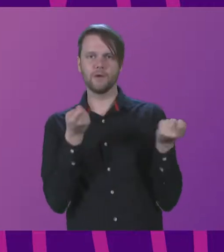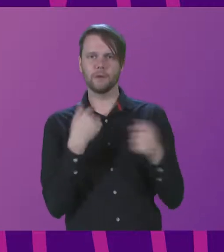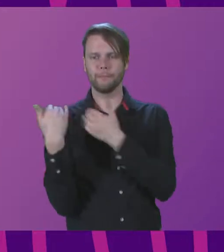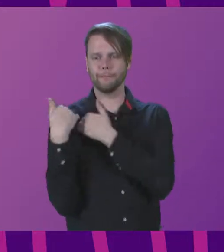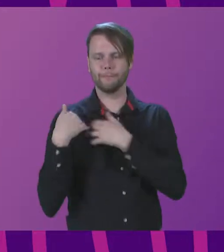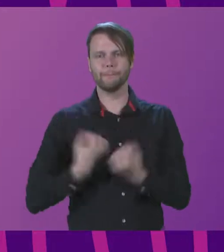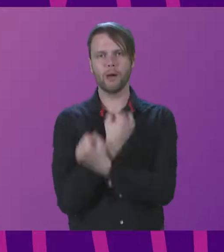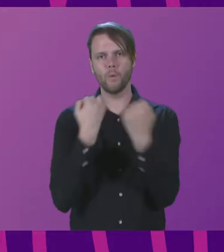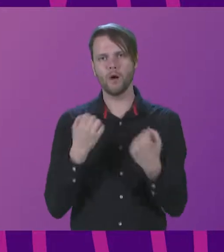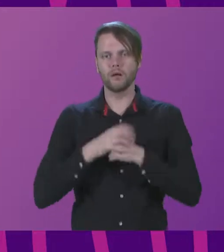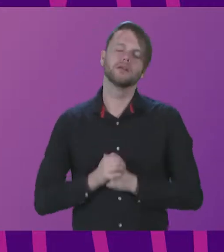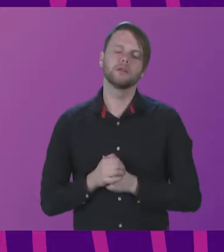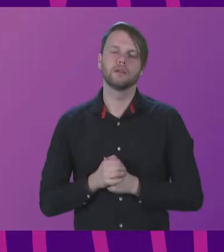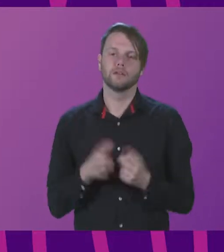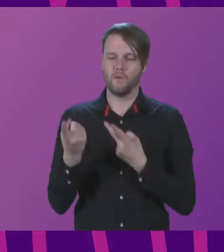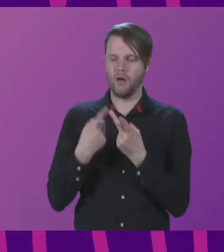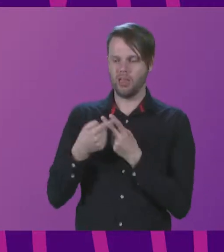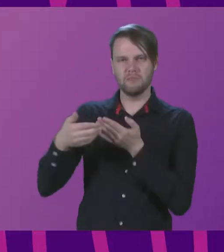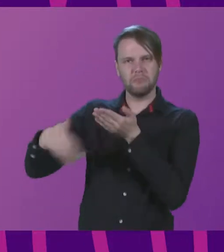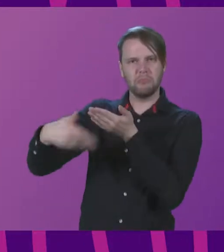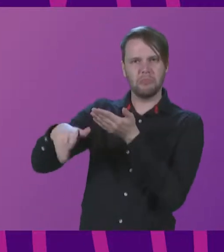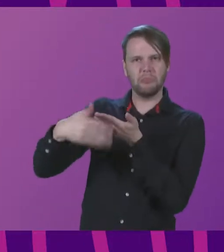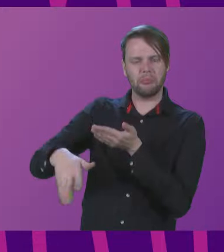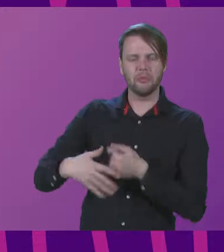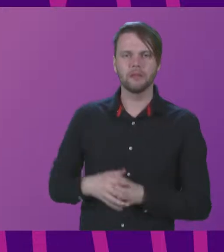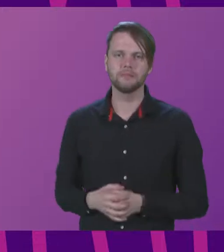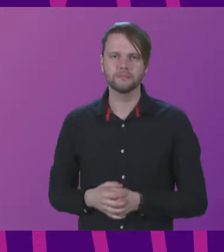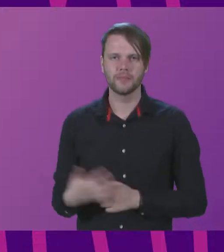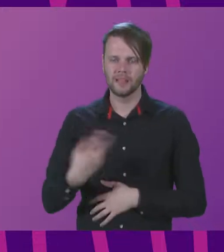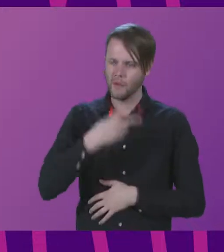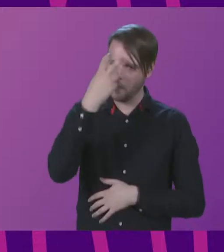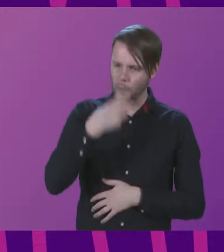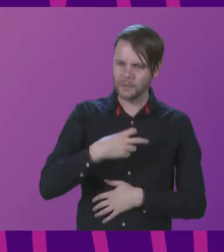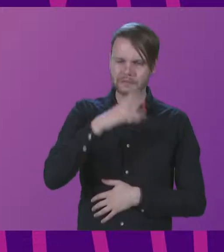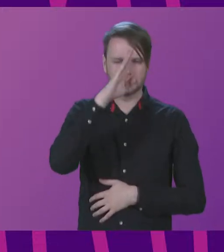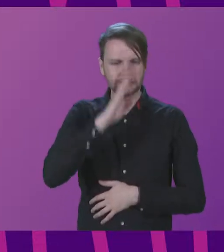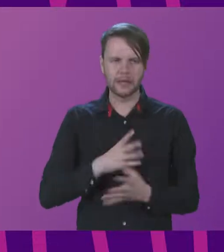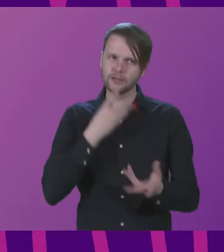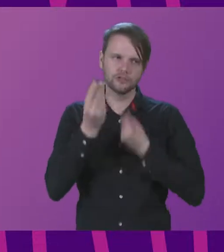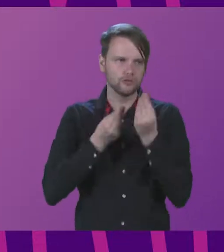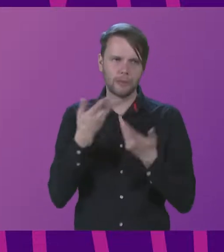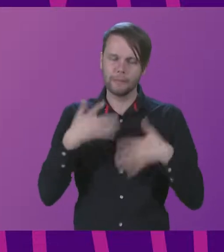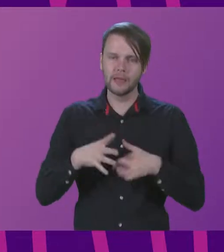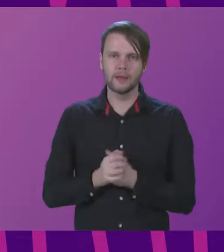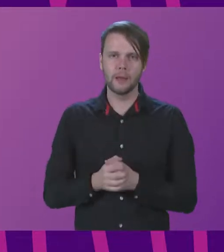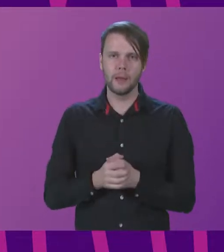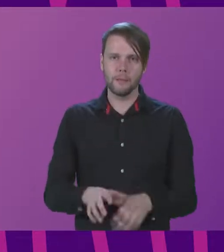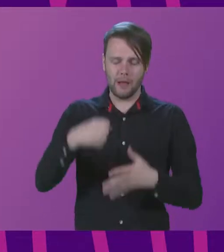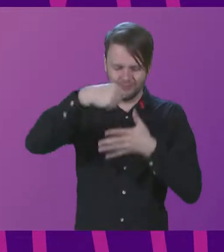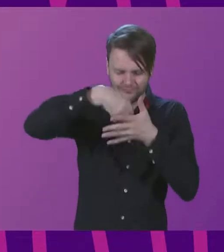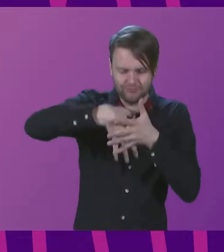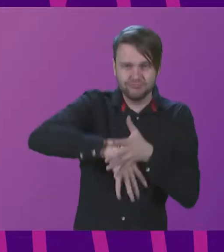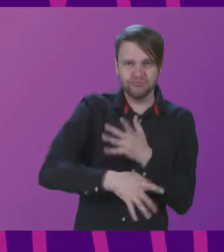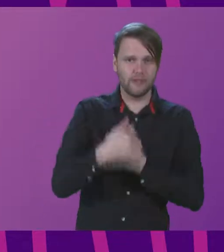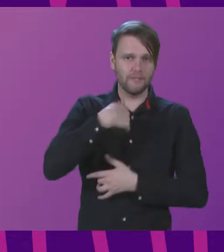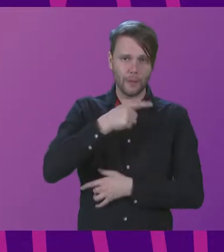It is drawn to exclude and undermine. It's one of our oldest and saddest stories, but it has deep roots in who we are.